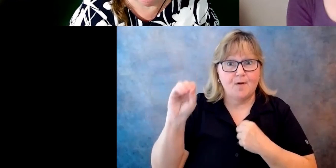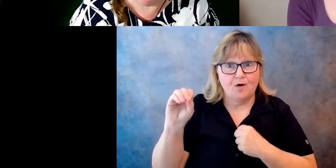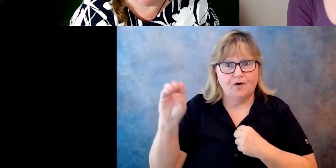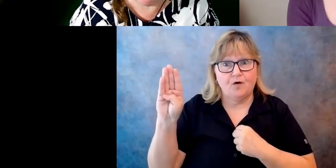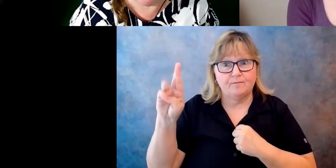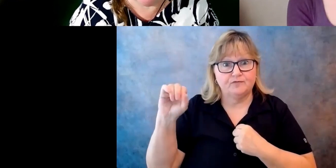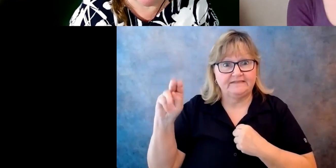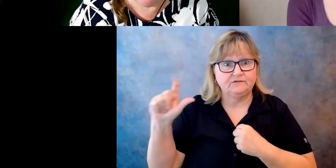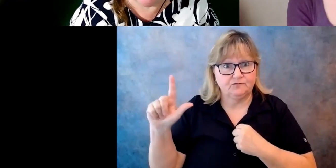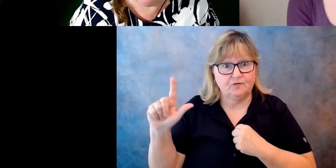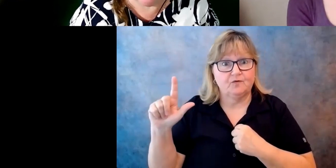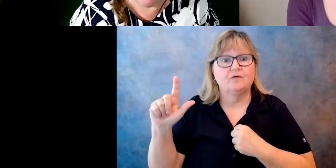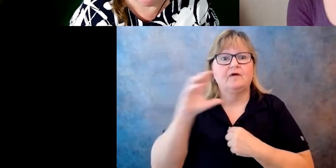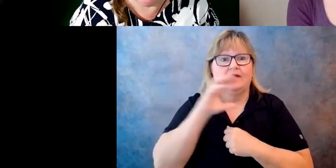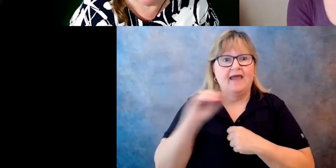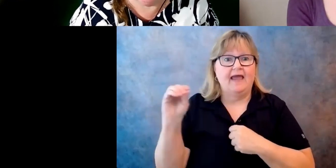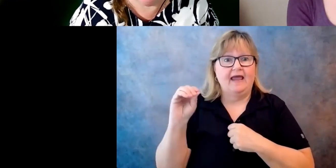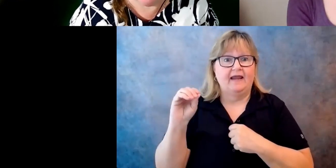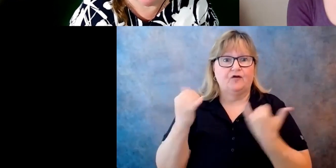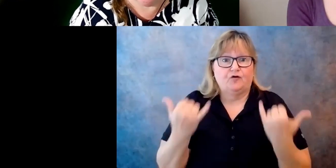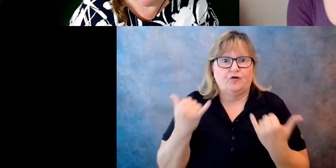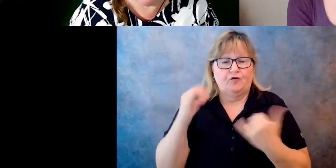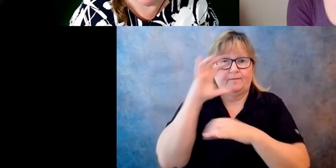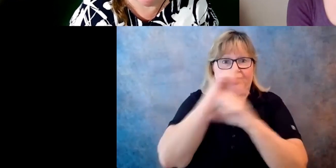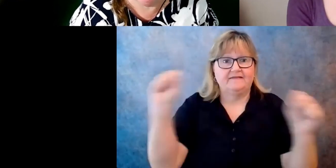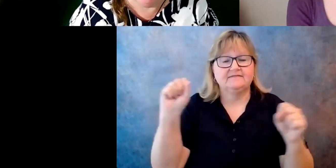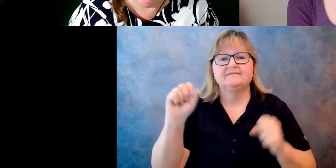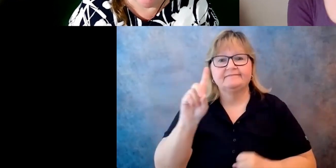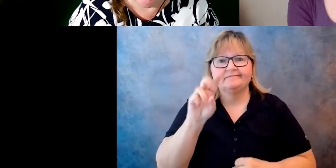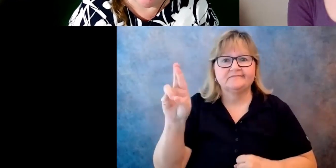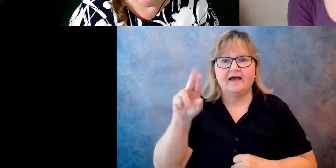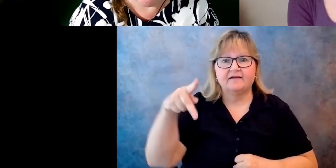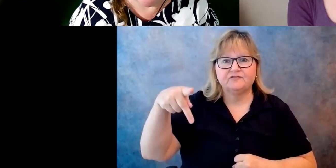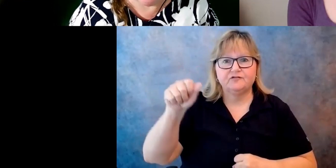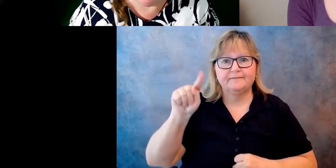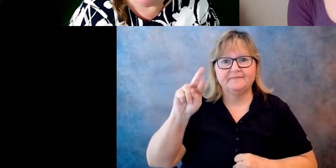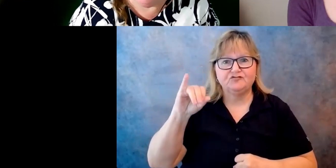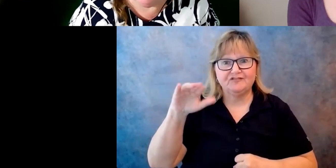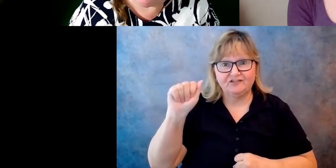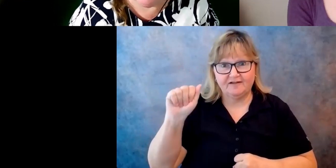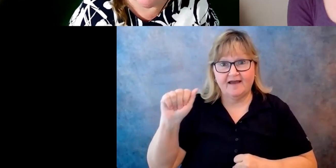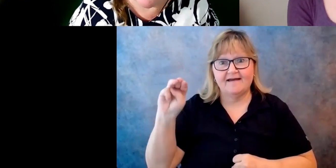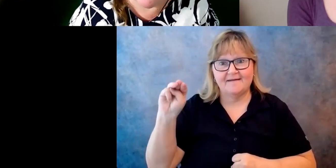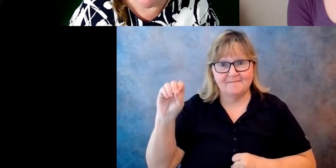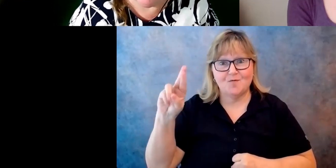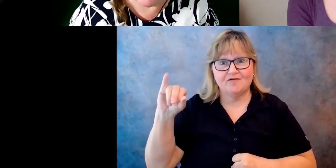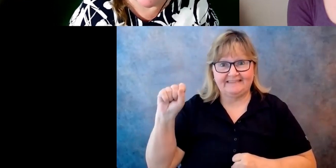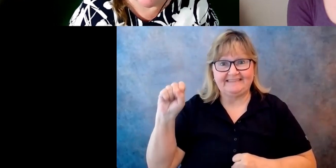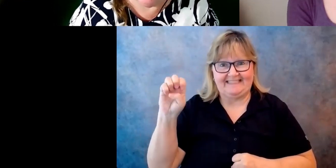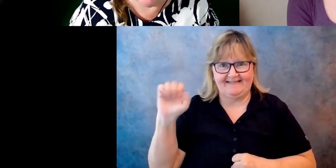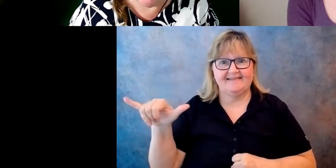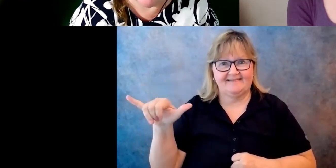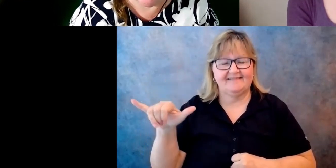is one of your upcoming speakers, Dr. Patricia Morrissey. Over the years of being several